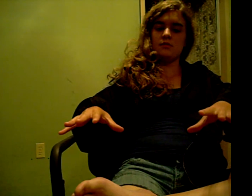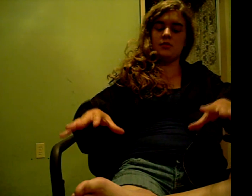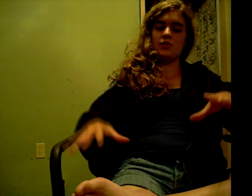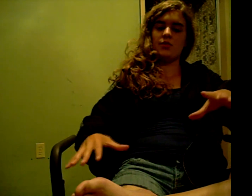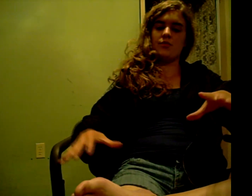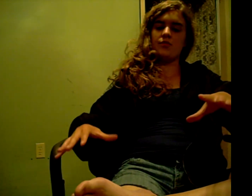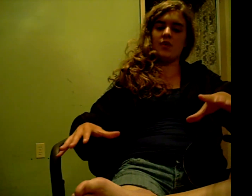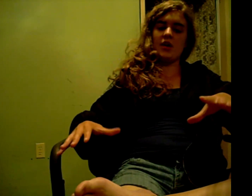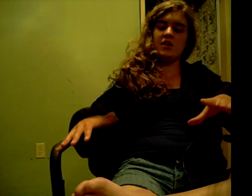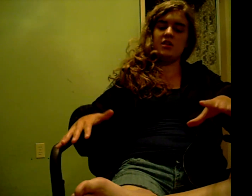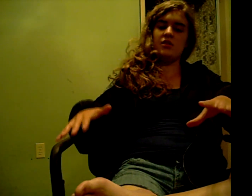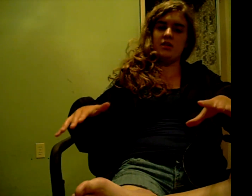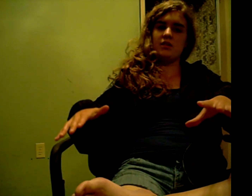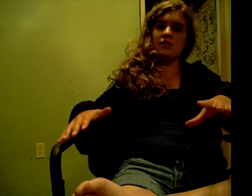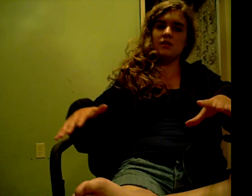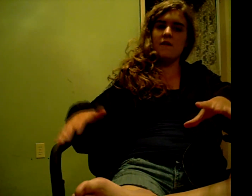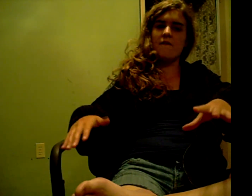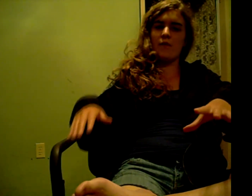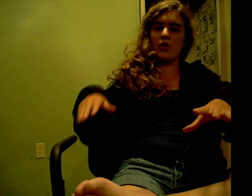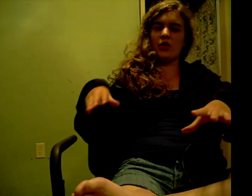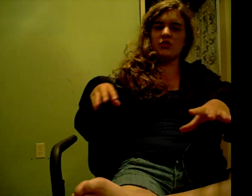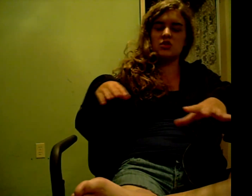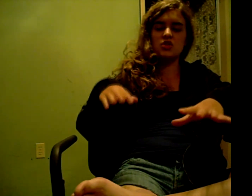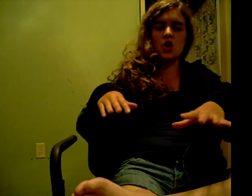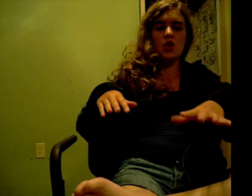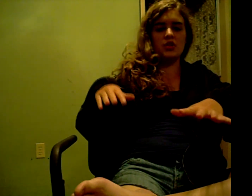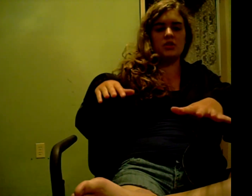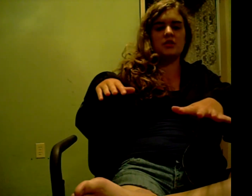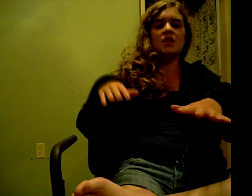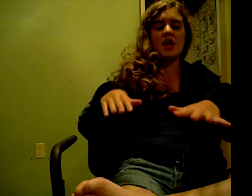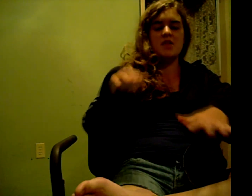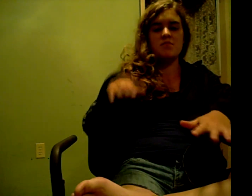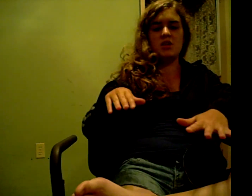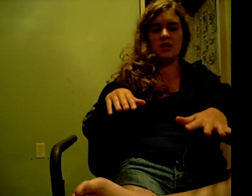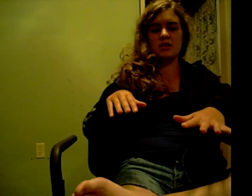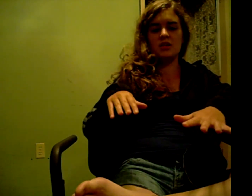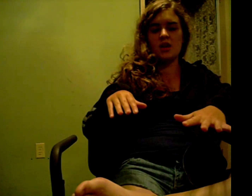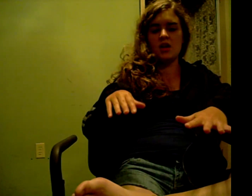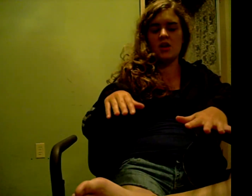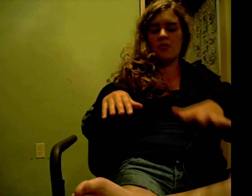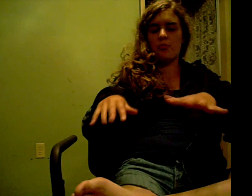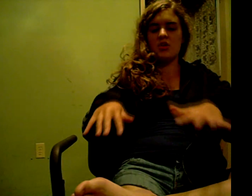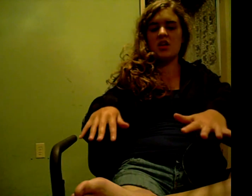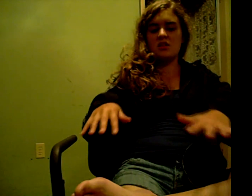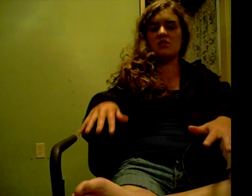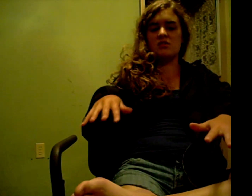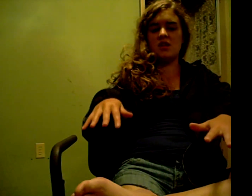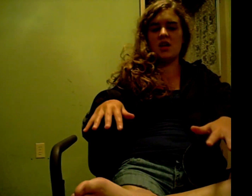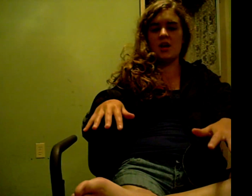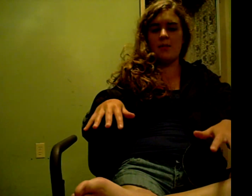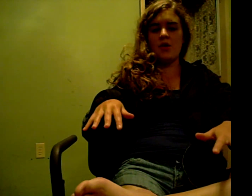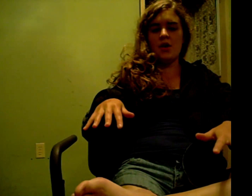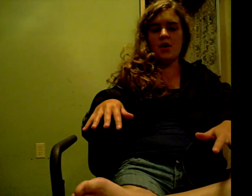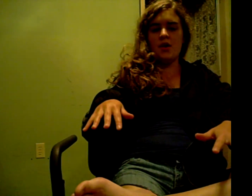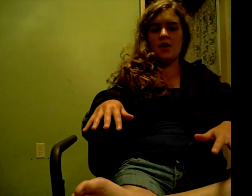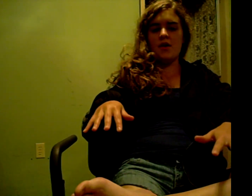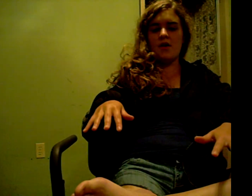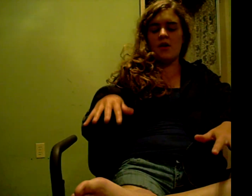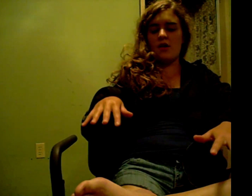So, I did this for a solid 10 minutes of playing this game of,